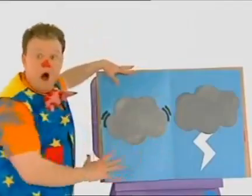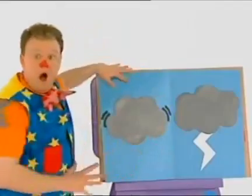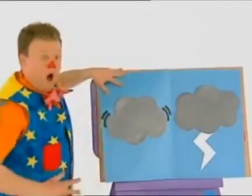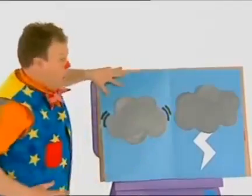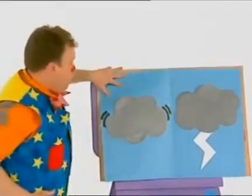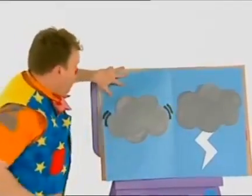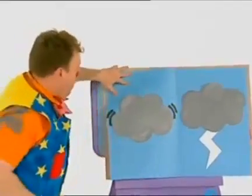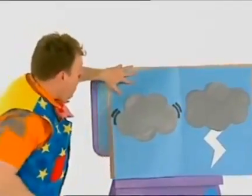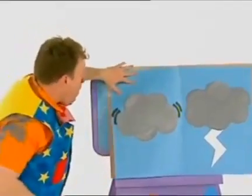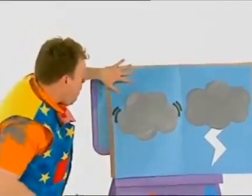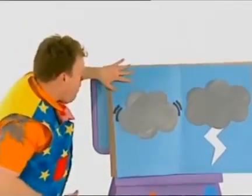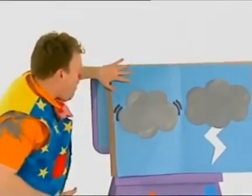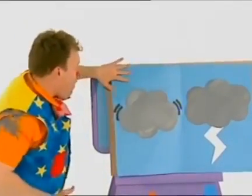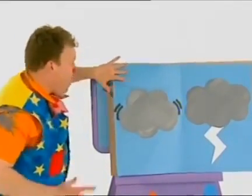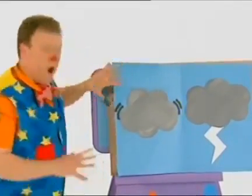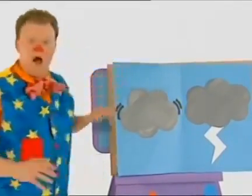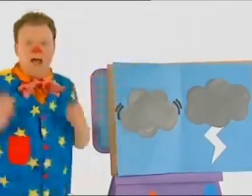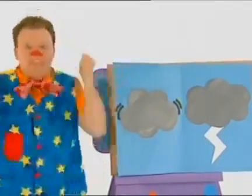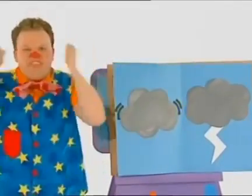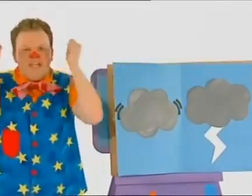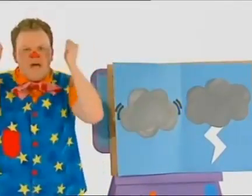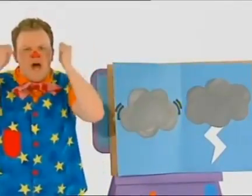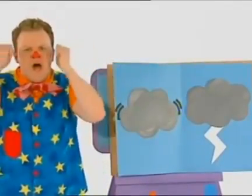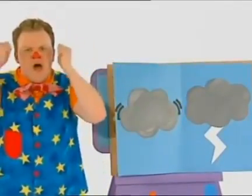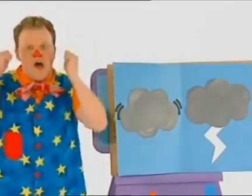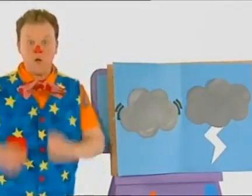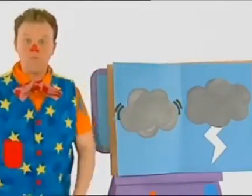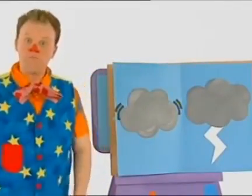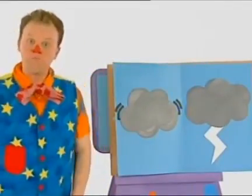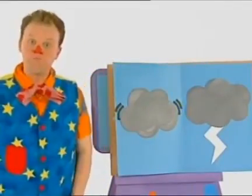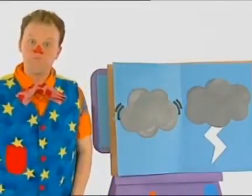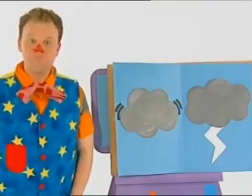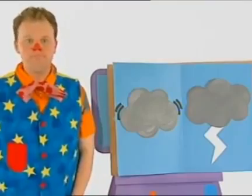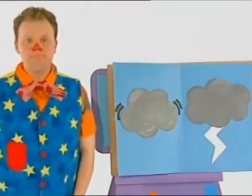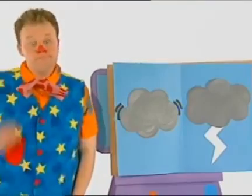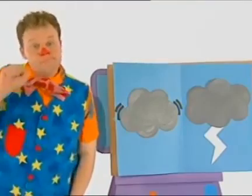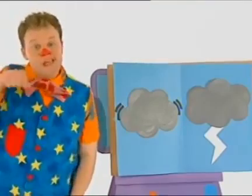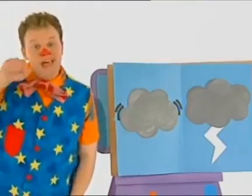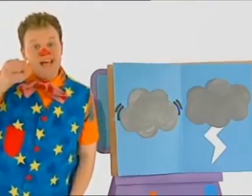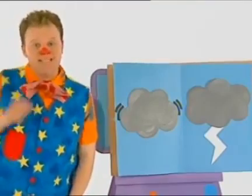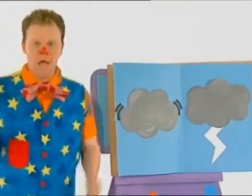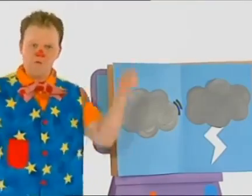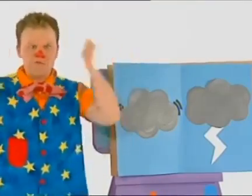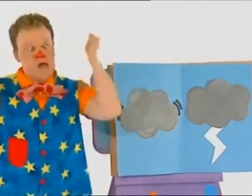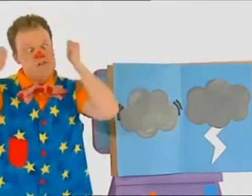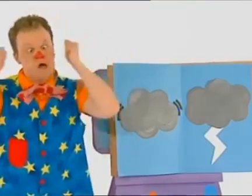What's that, Mr. Tumble? Thunder. Thunder? Yes. Thunder.